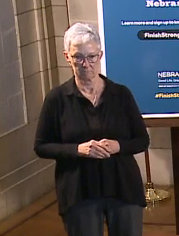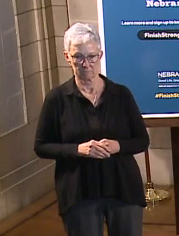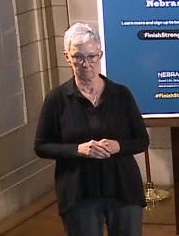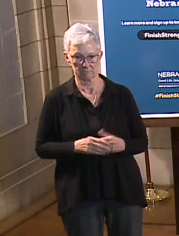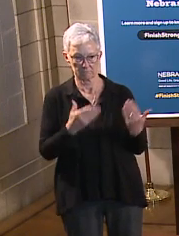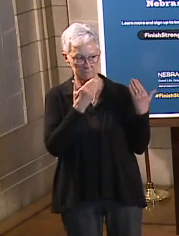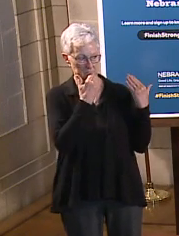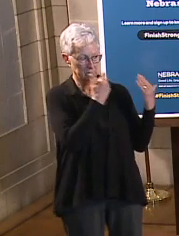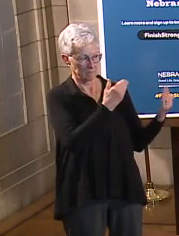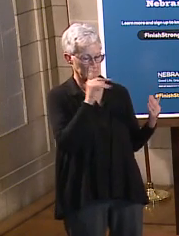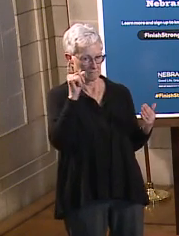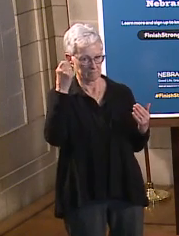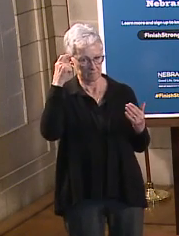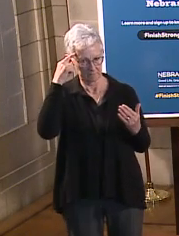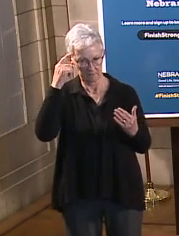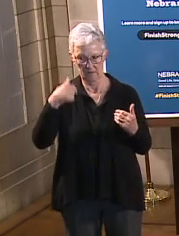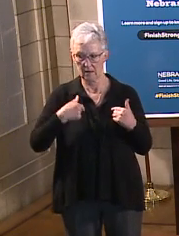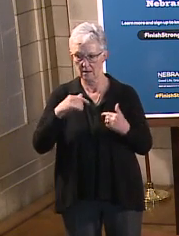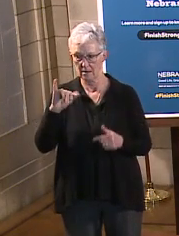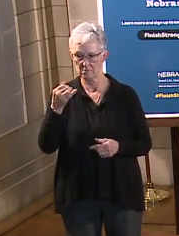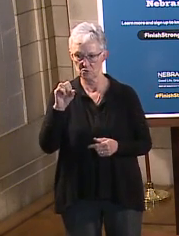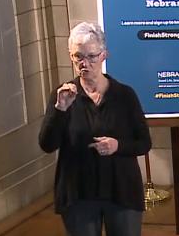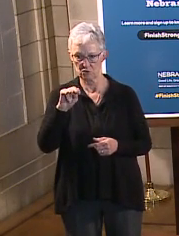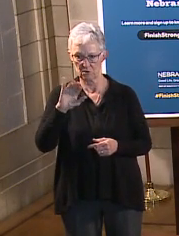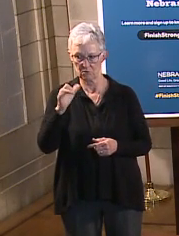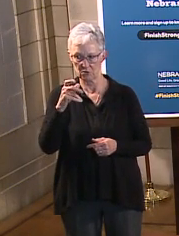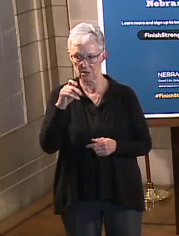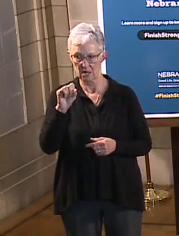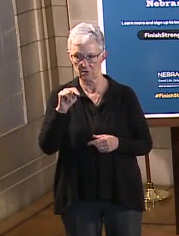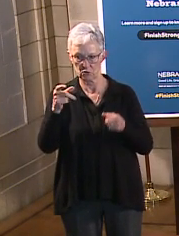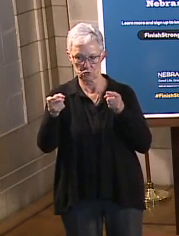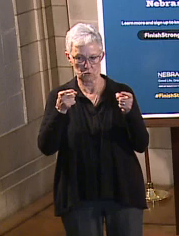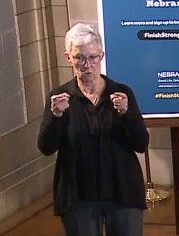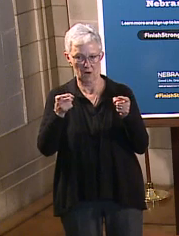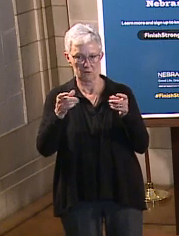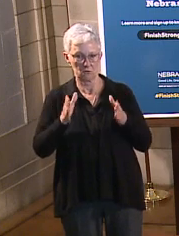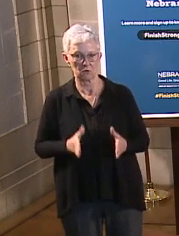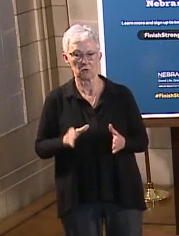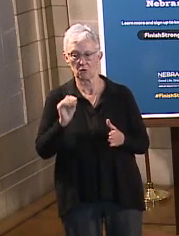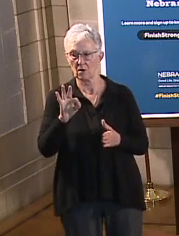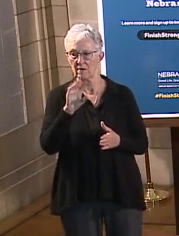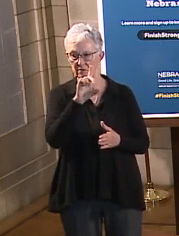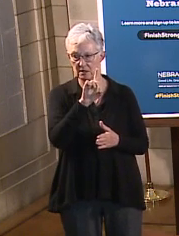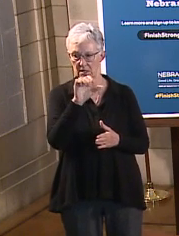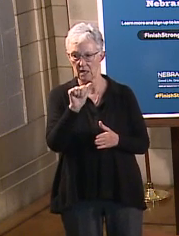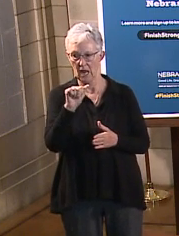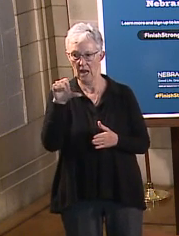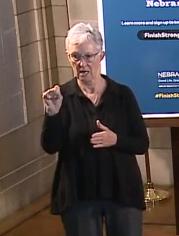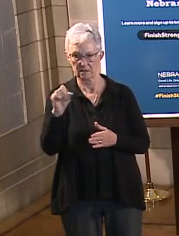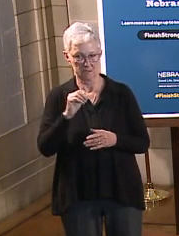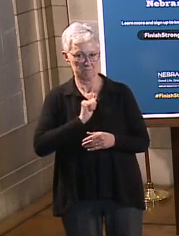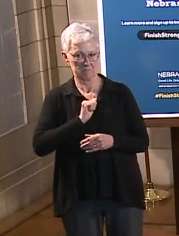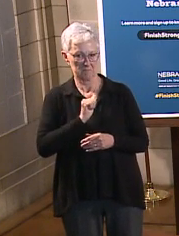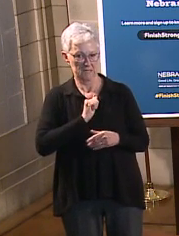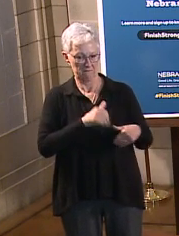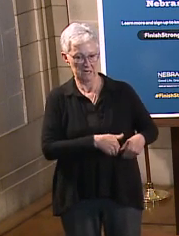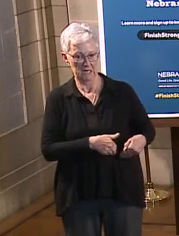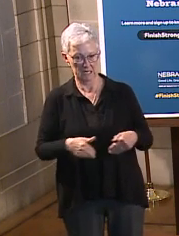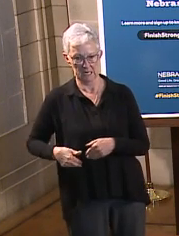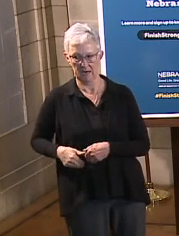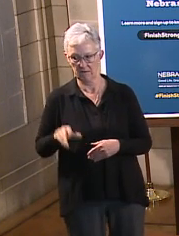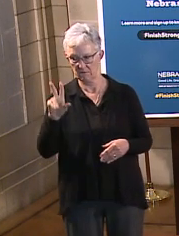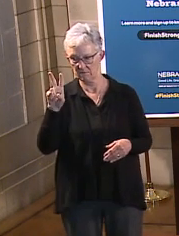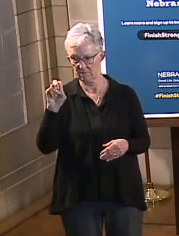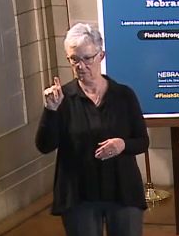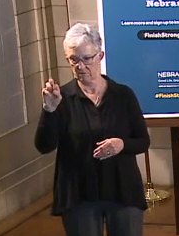Thank you, Ricketts. I'm Jason Jackson, the director of the Department of Administrative Services and a U.S. Navy veteran. And so today it's my pleasure